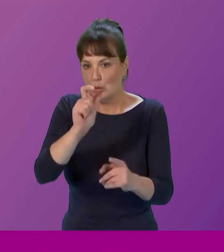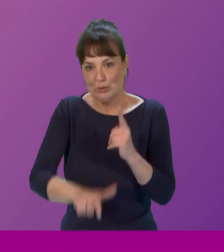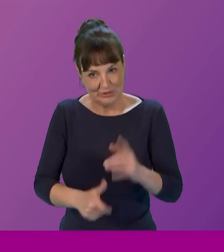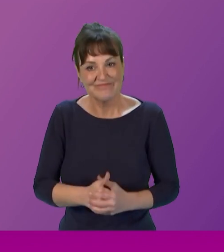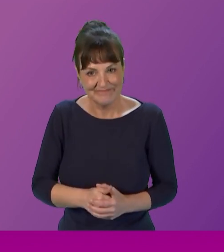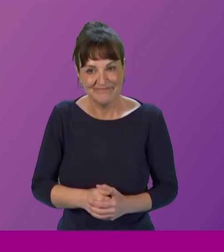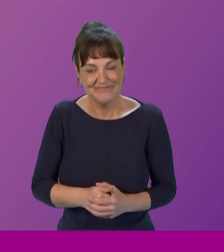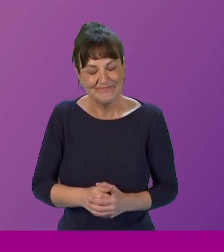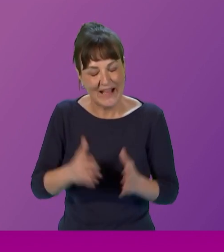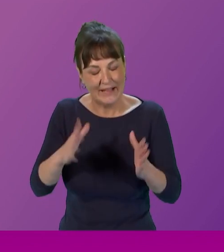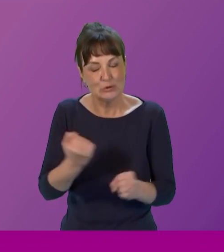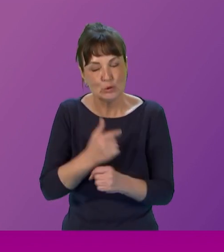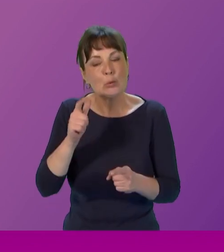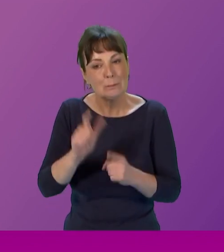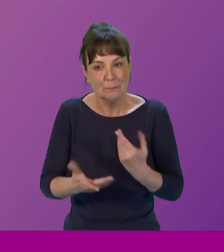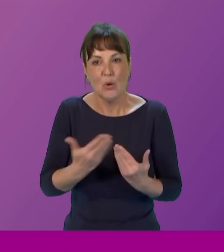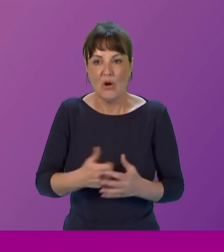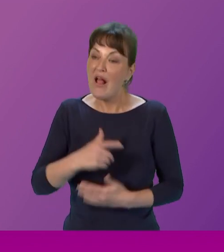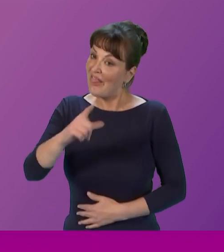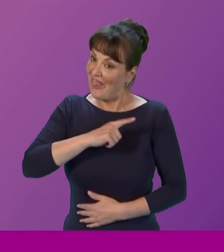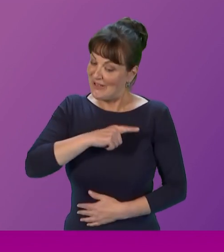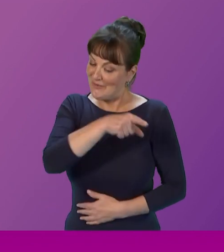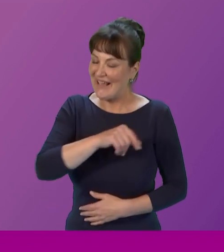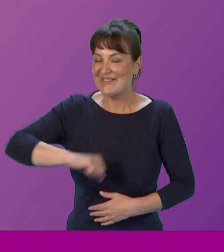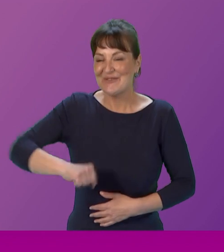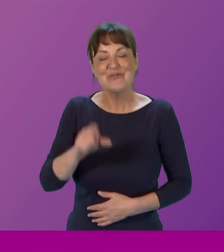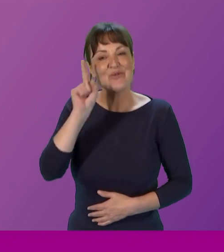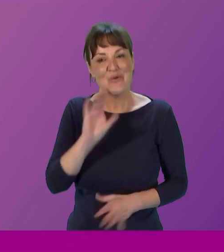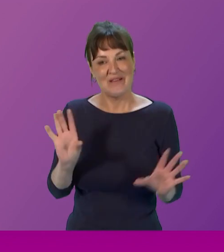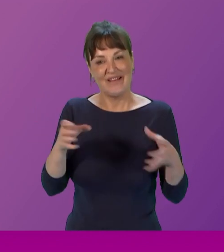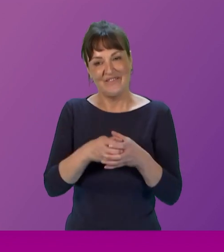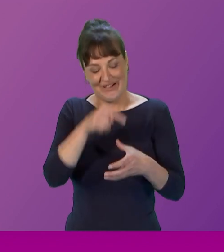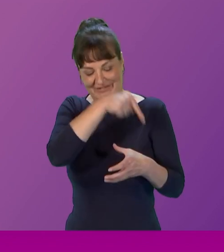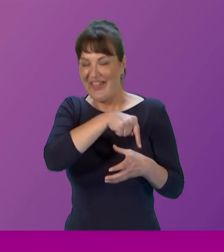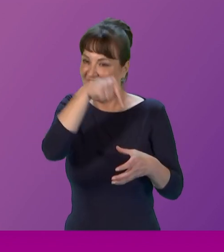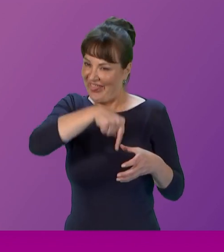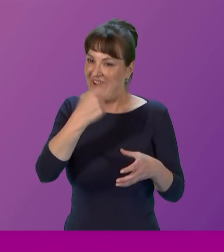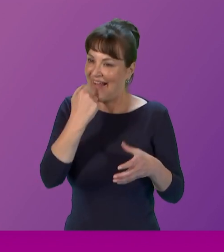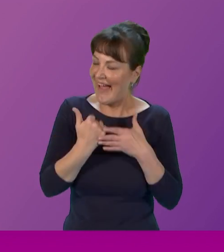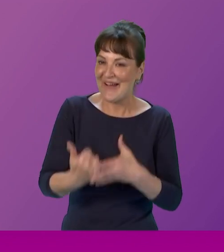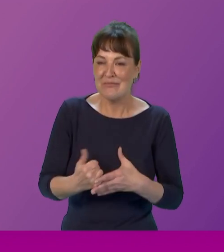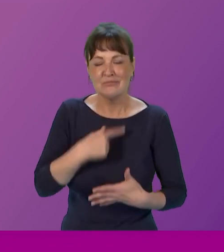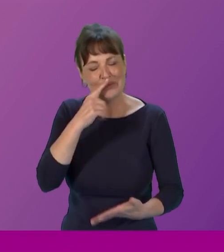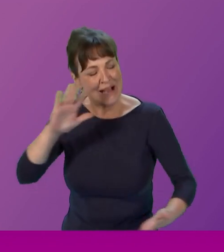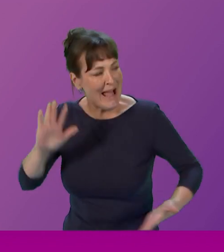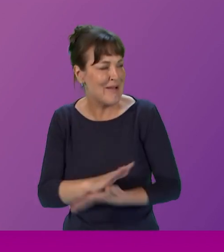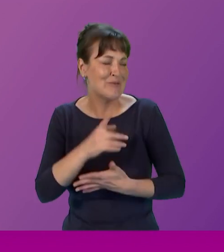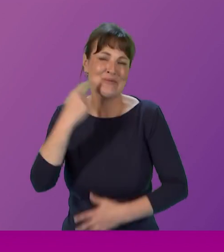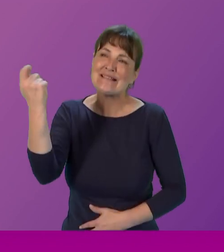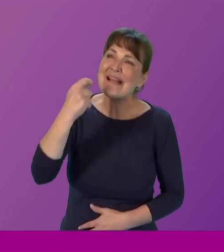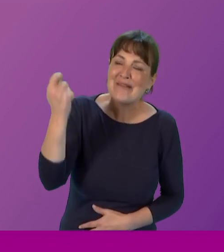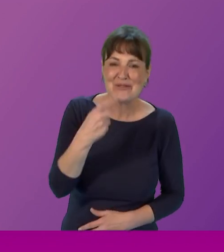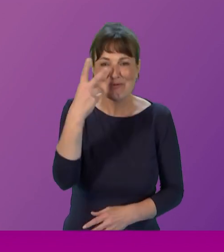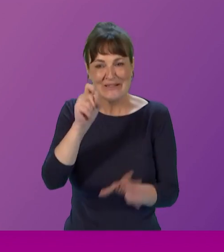more to do which is where the swc comes in so happy we are celebrating 20